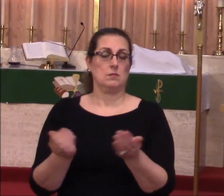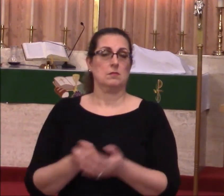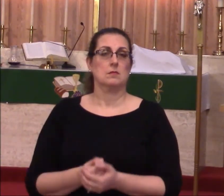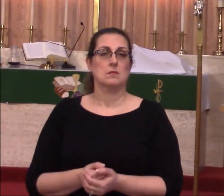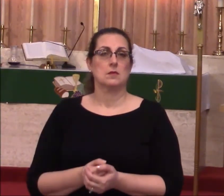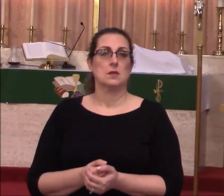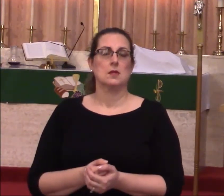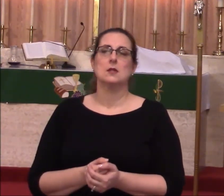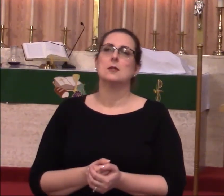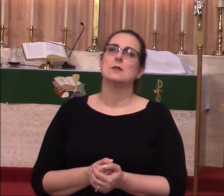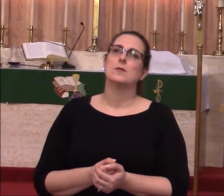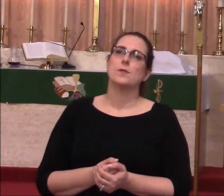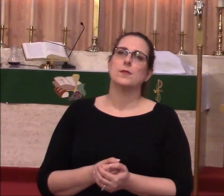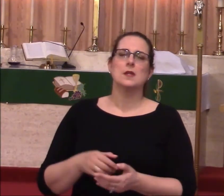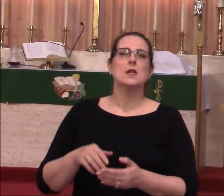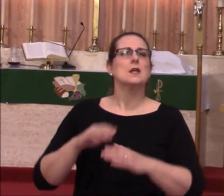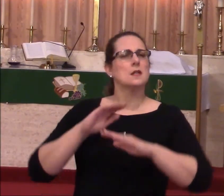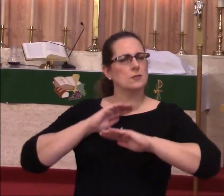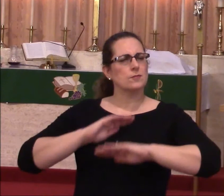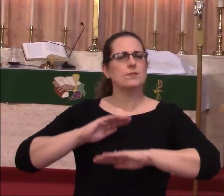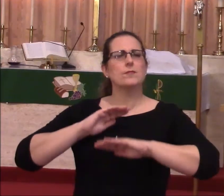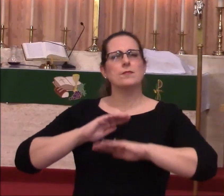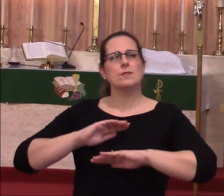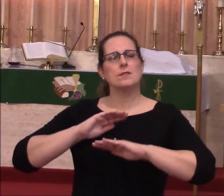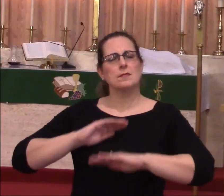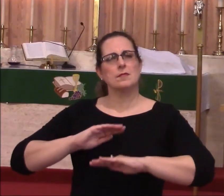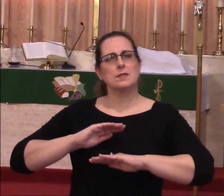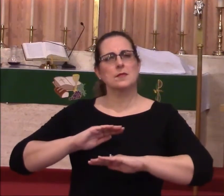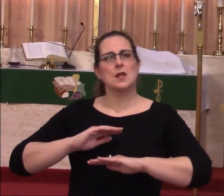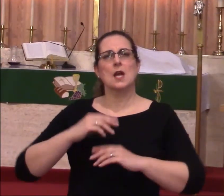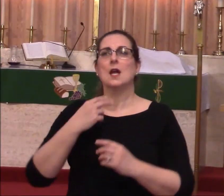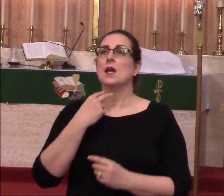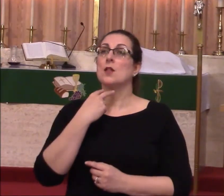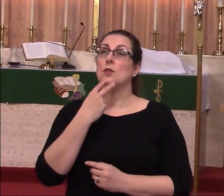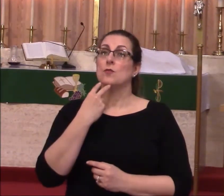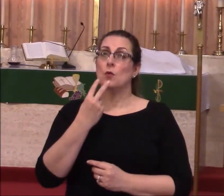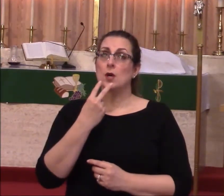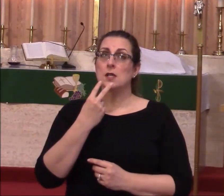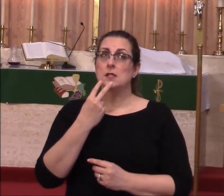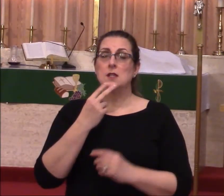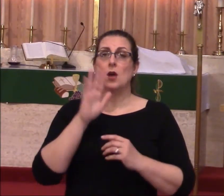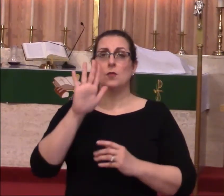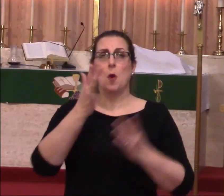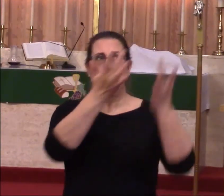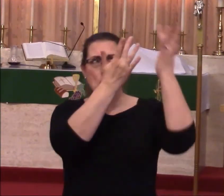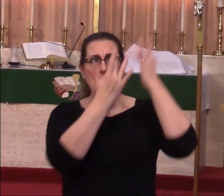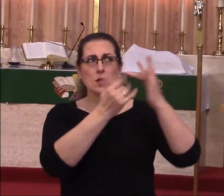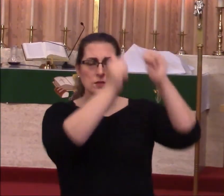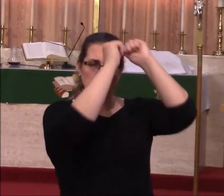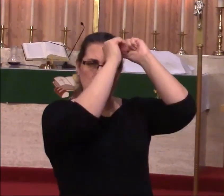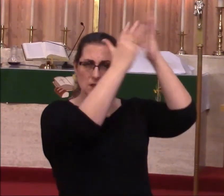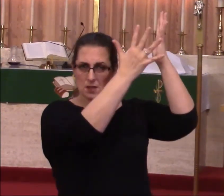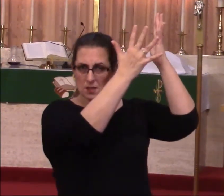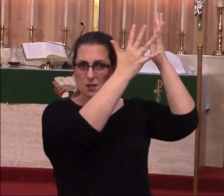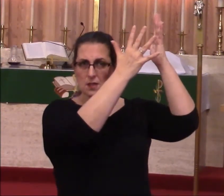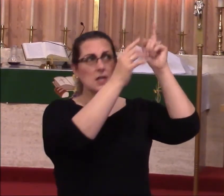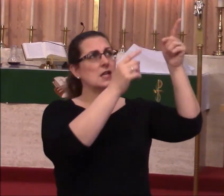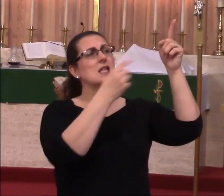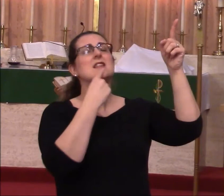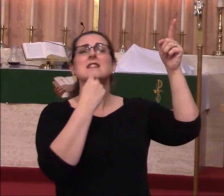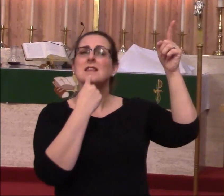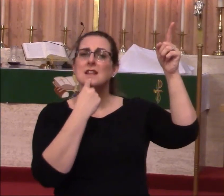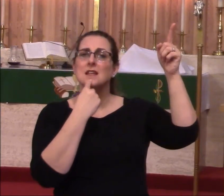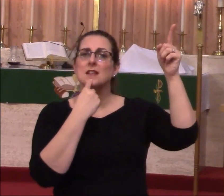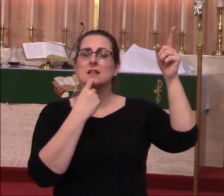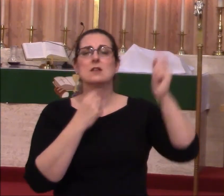to take heart in the voice of your merciful Father. for this saying